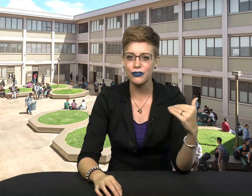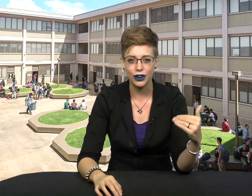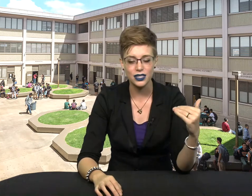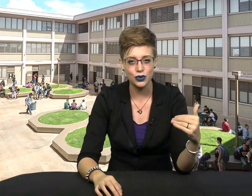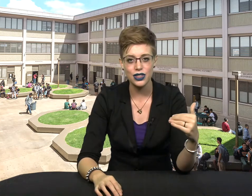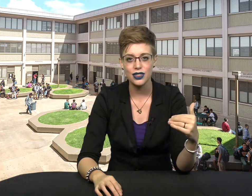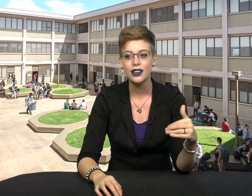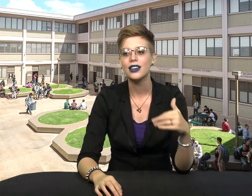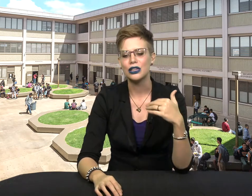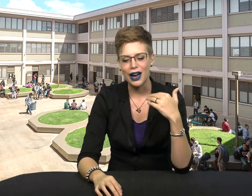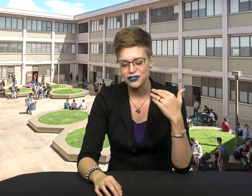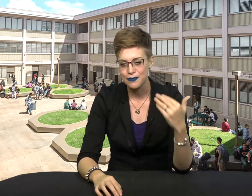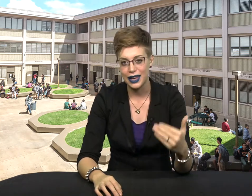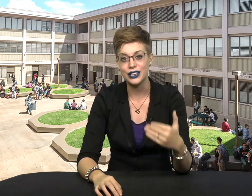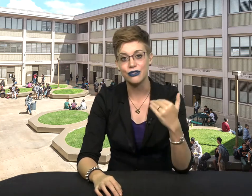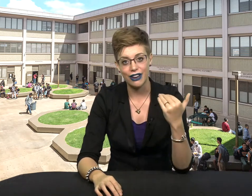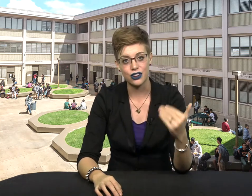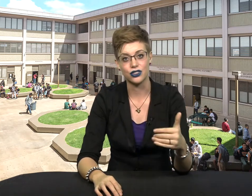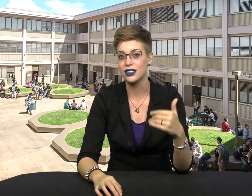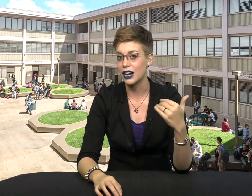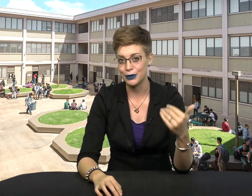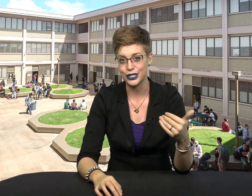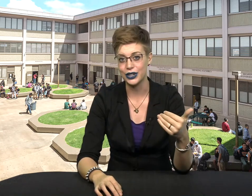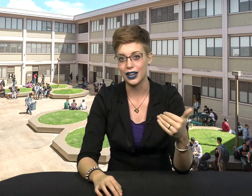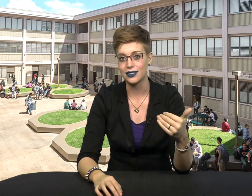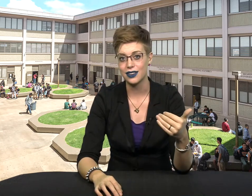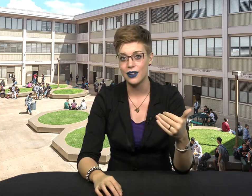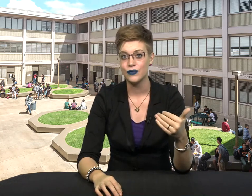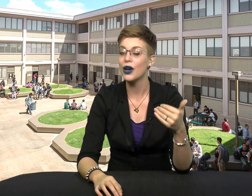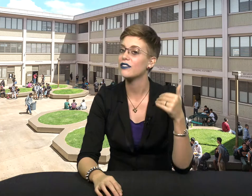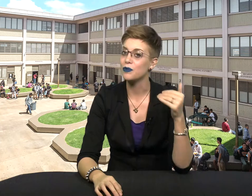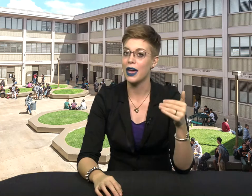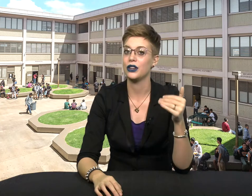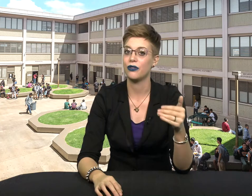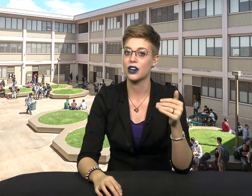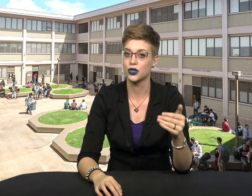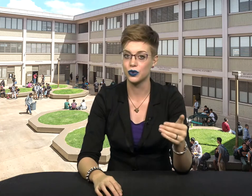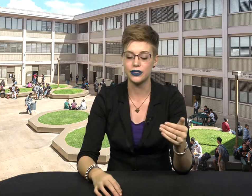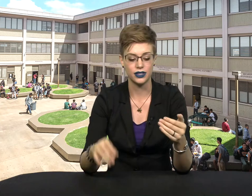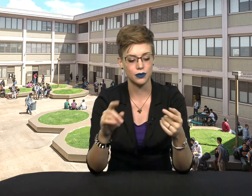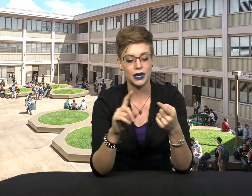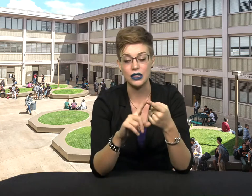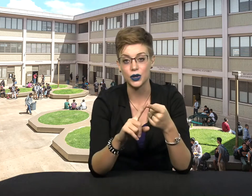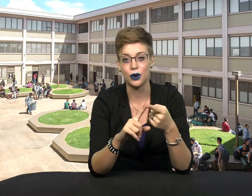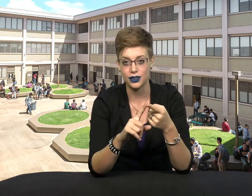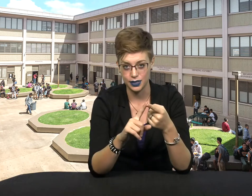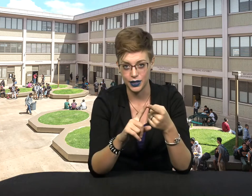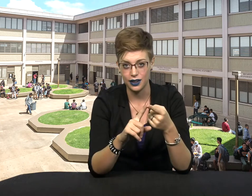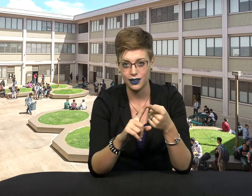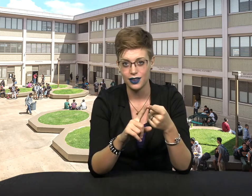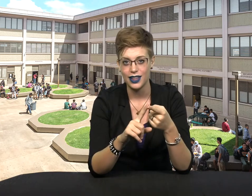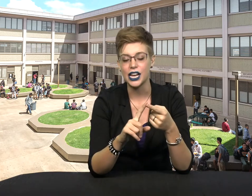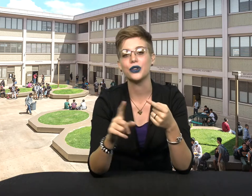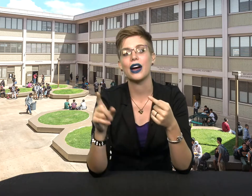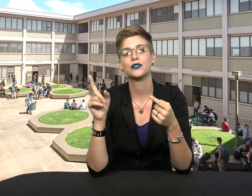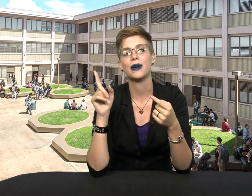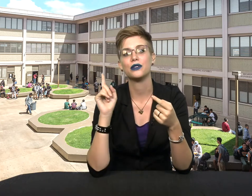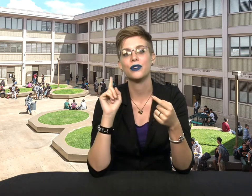friends with, you have to manufacture these opportunities. You have to manufacture reasons to be in their proximity, and you have to manufacture